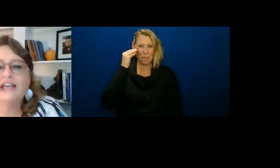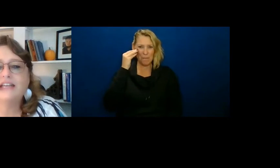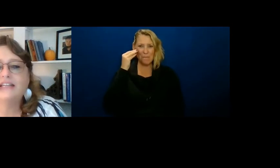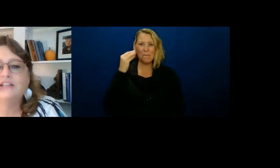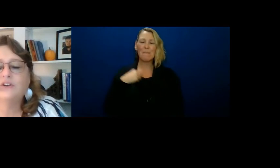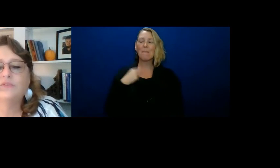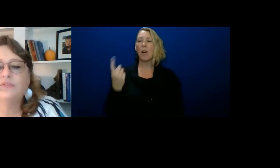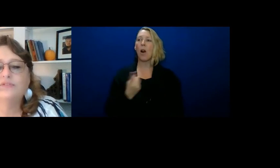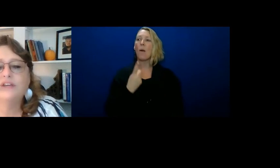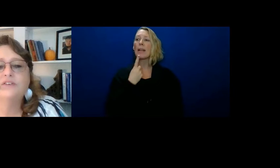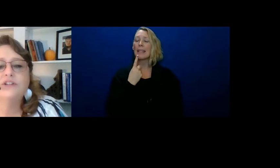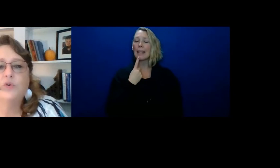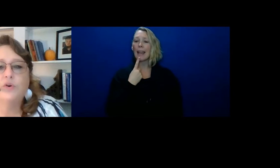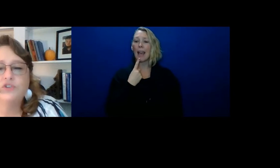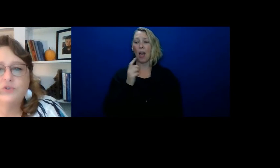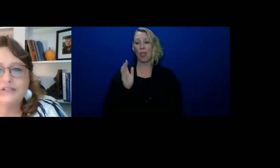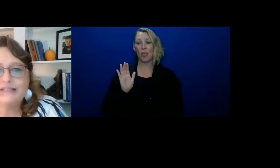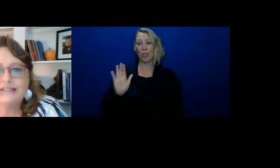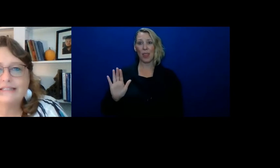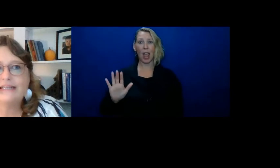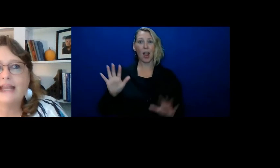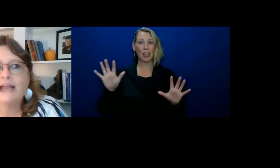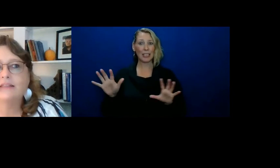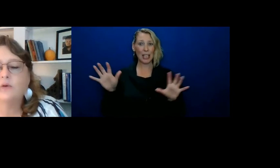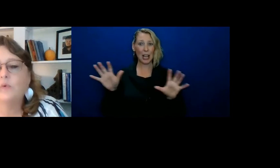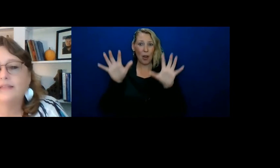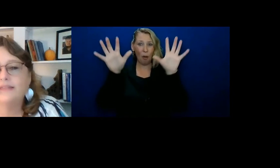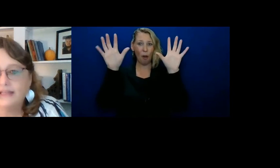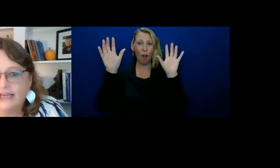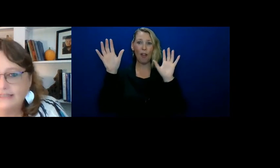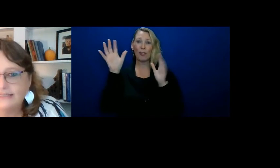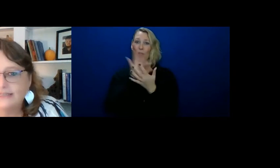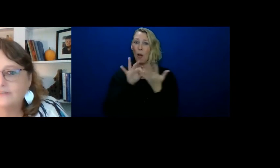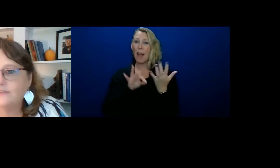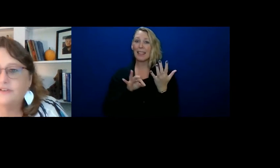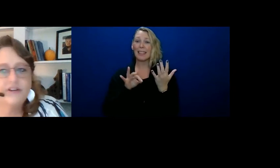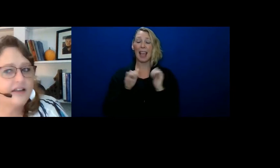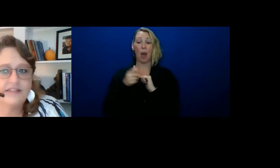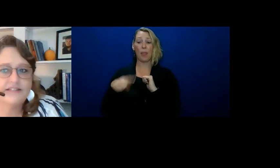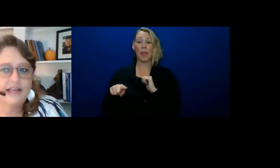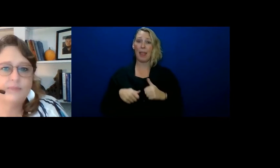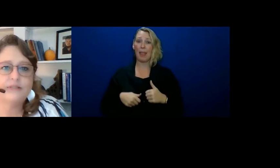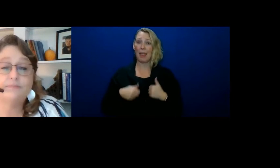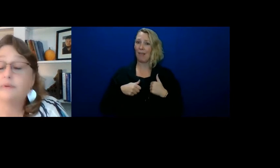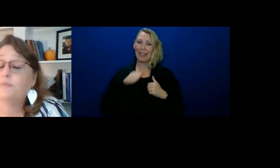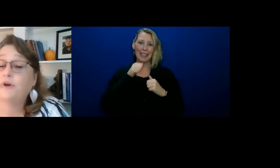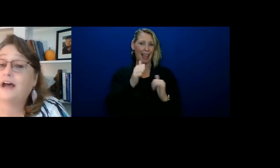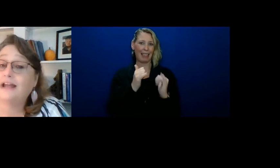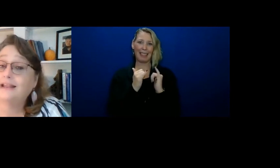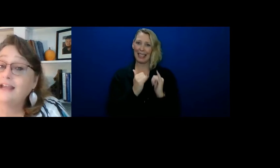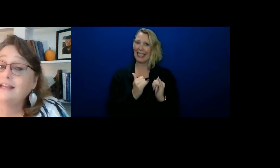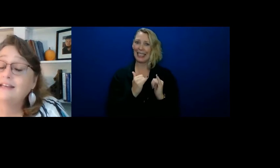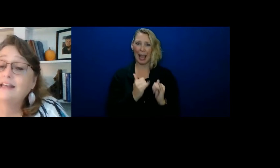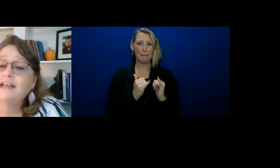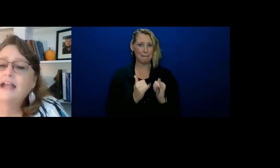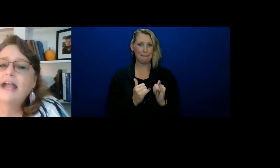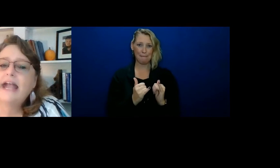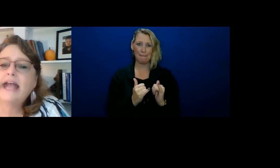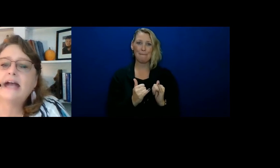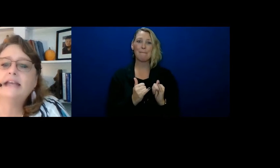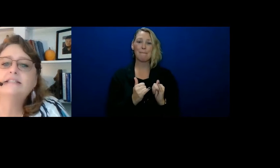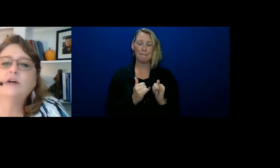just say, you know, their decor choices and the way they like to live are not the same as what I like.